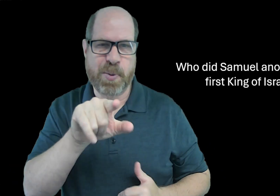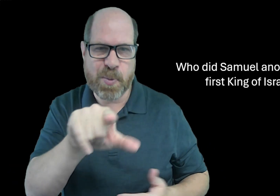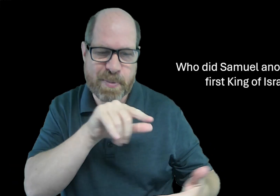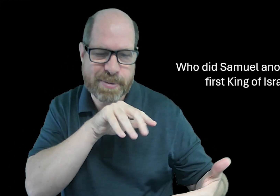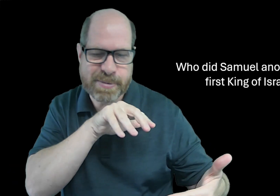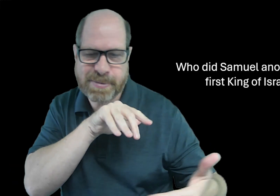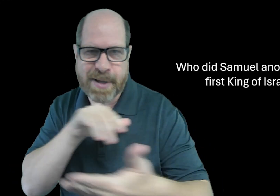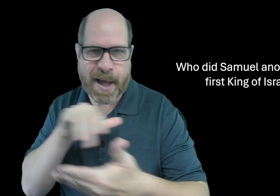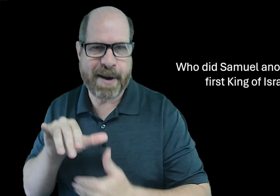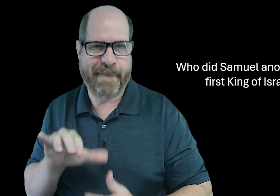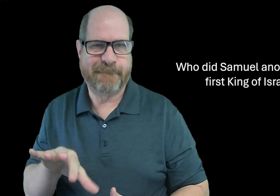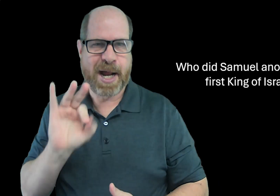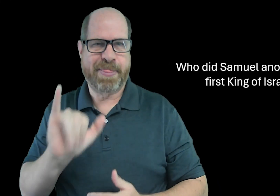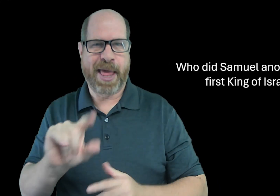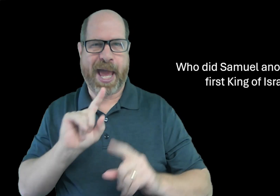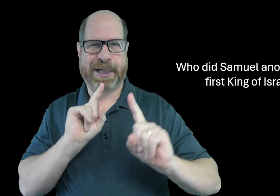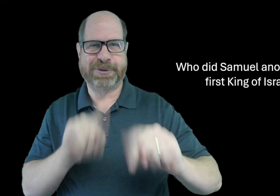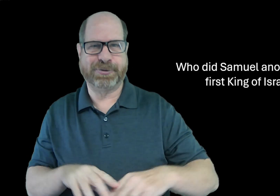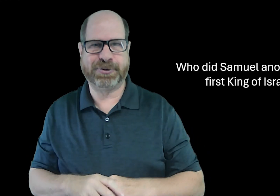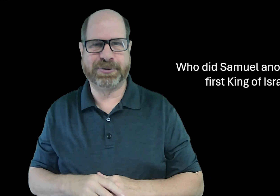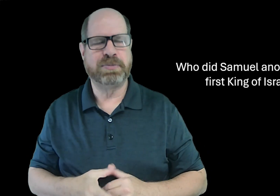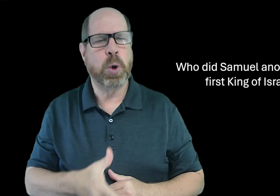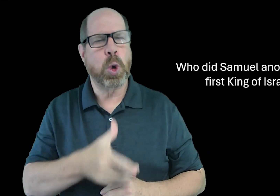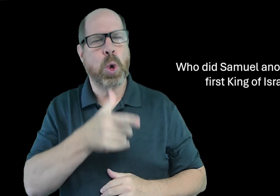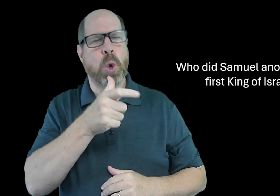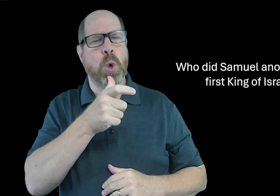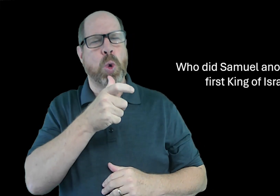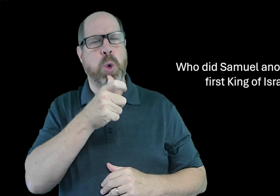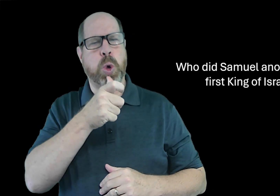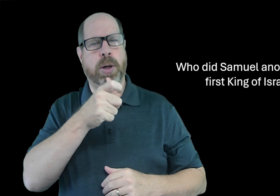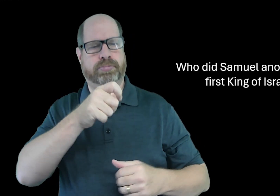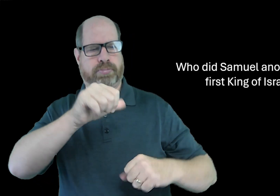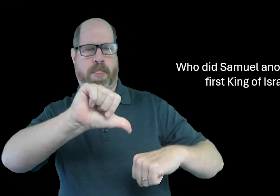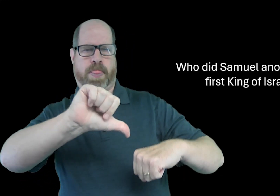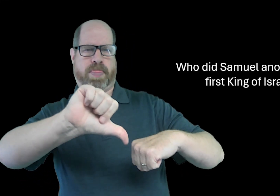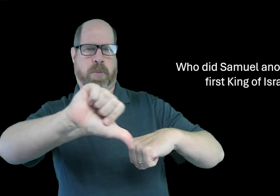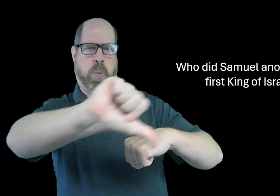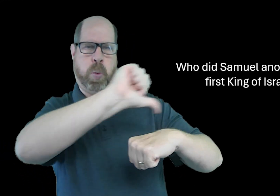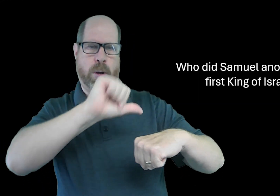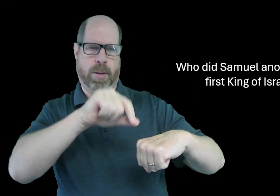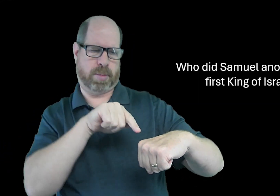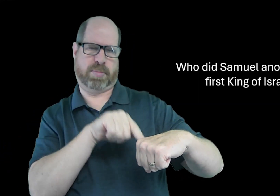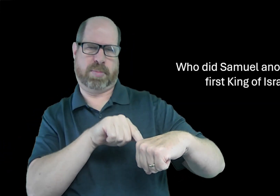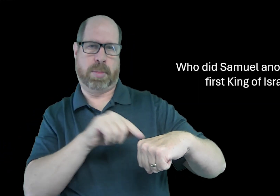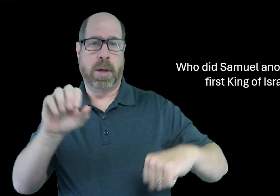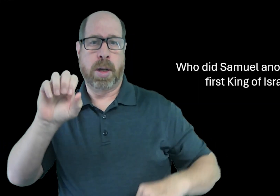I hope that you tried to find that answer in your Bible. So who did Samuel anoint?